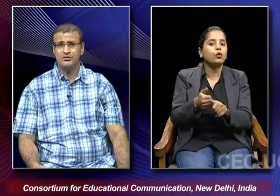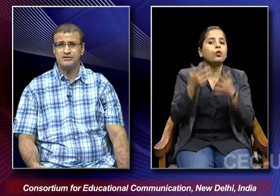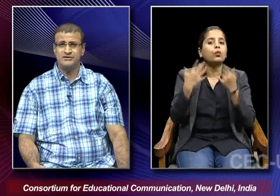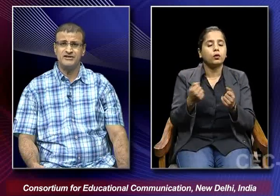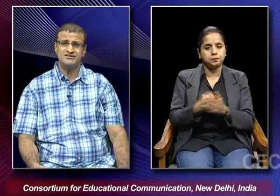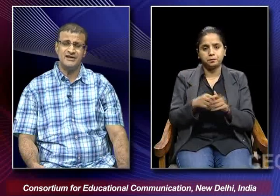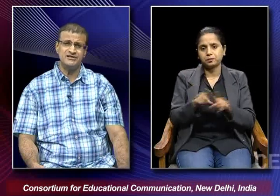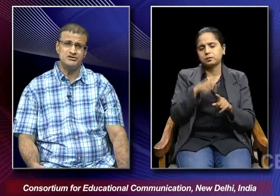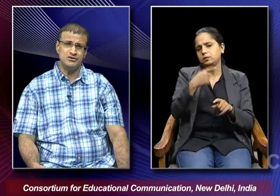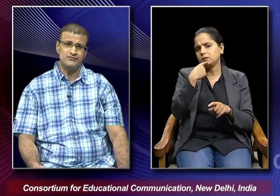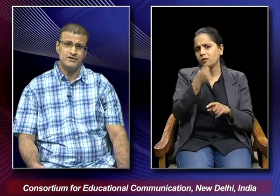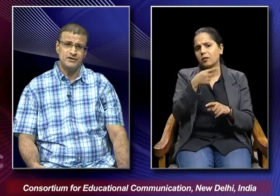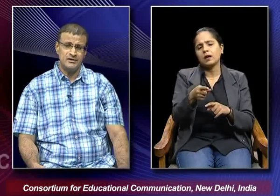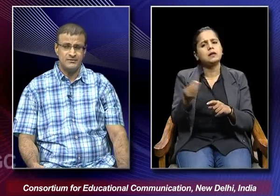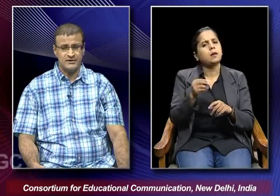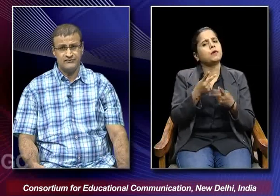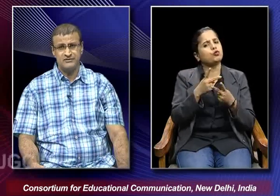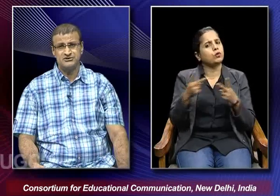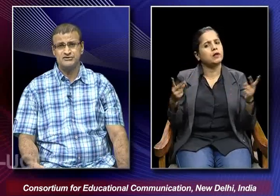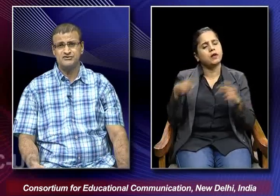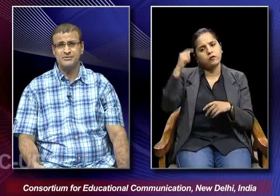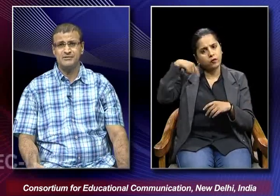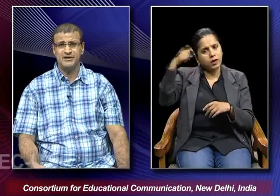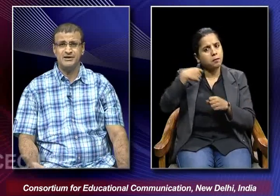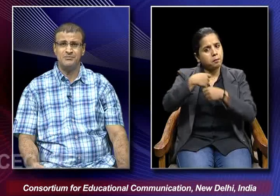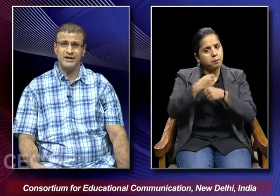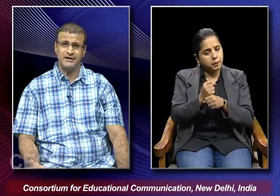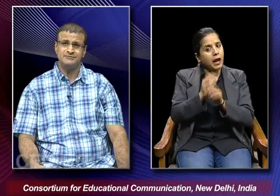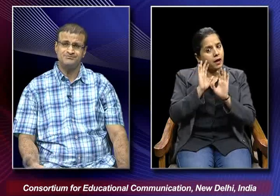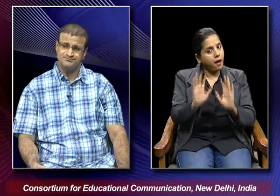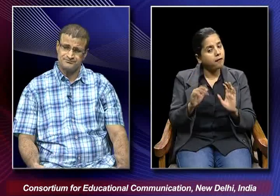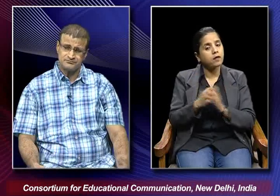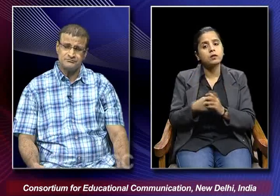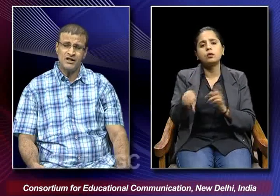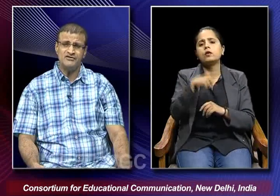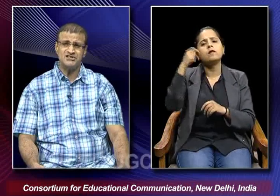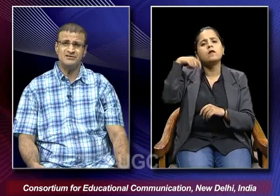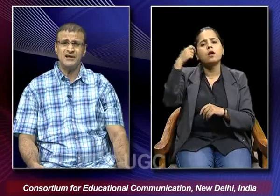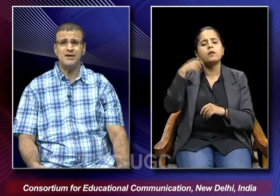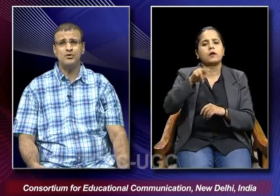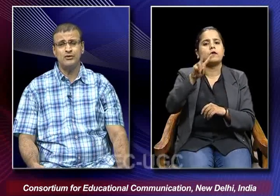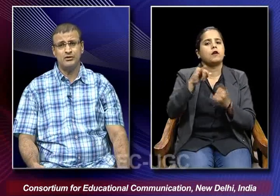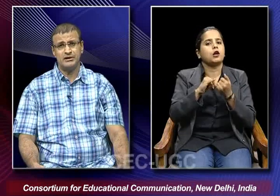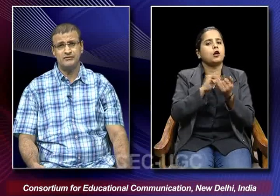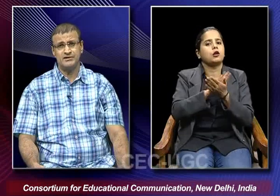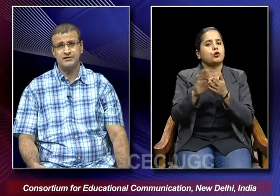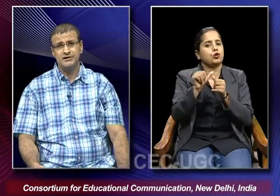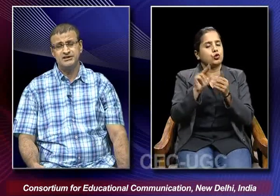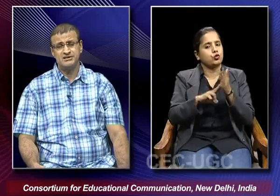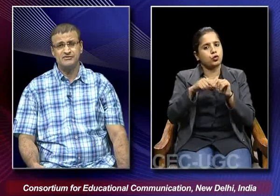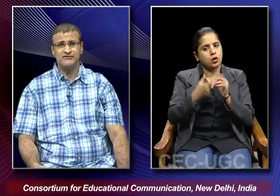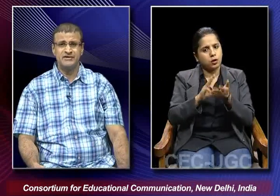about the various kinds of films which were being made by Vishantaram or in